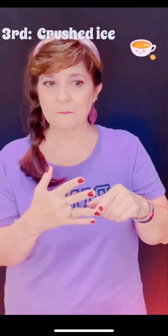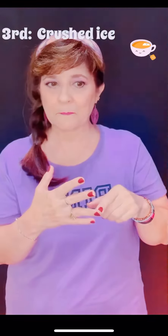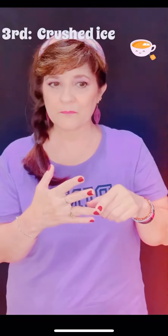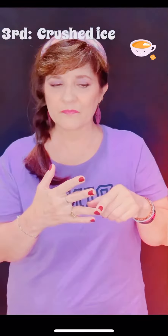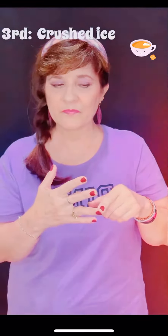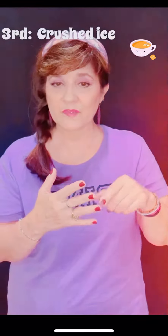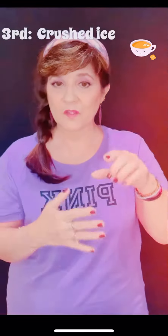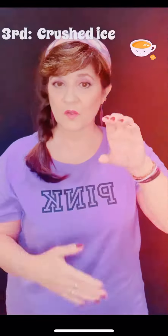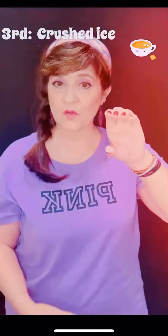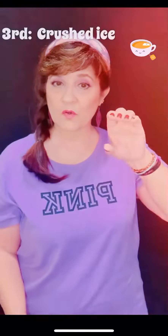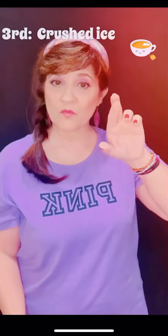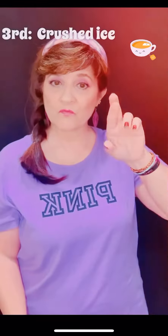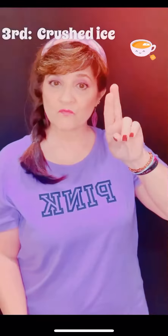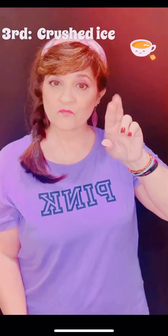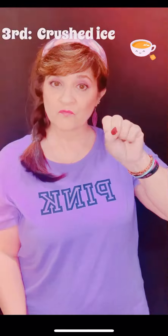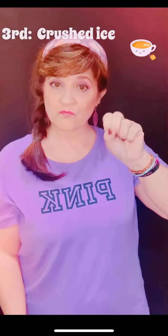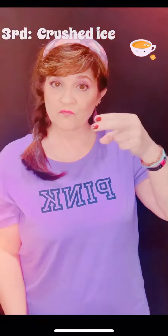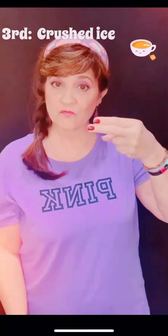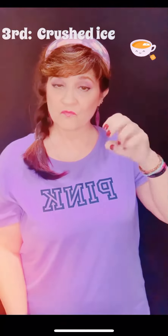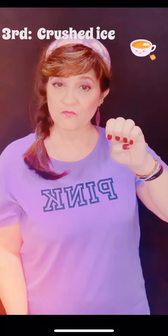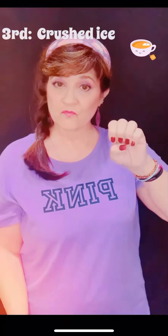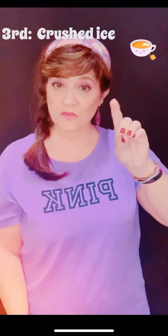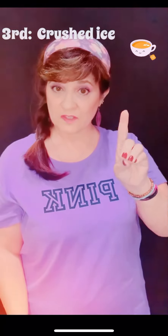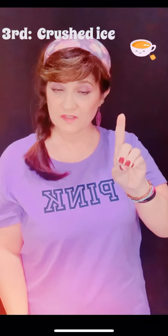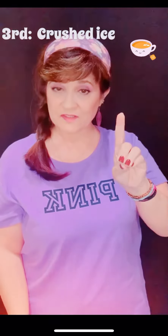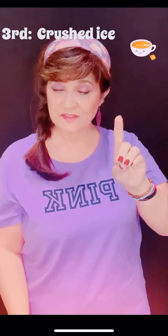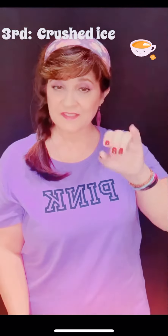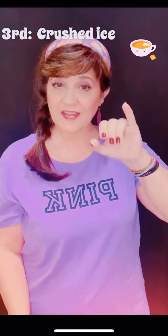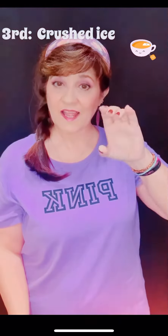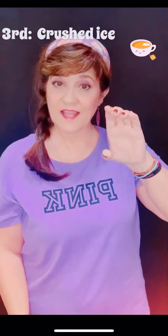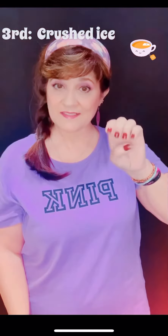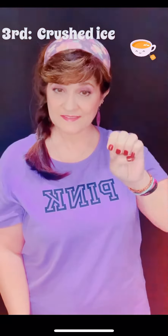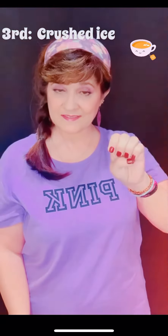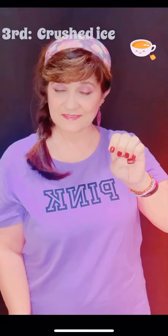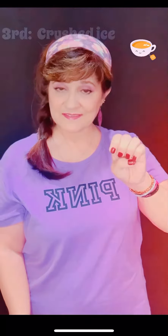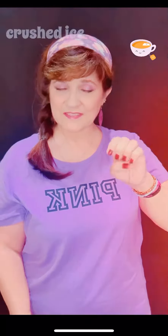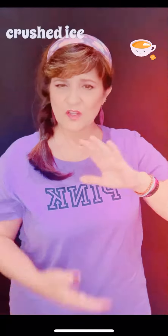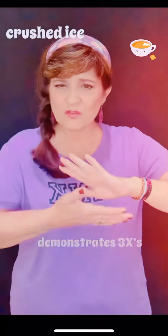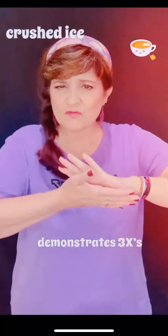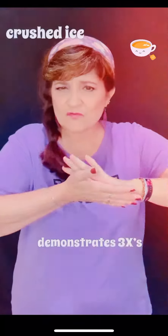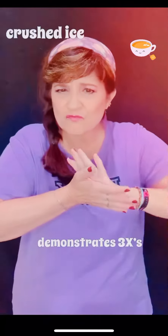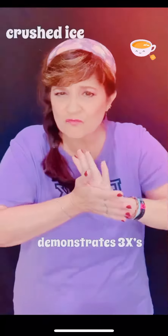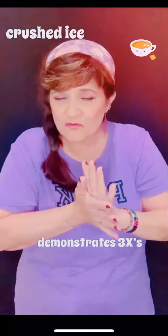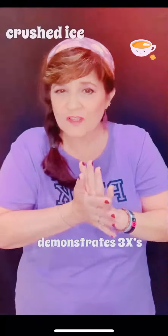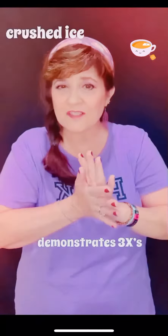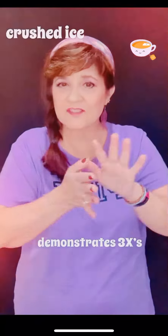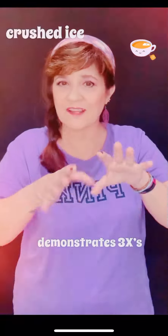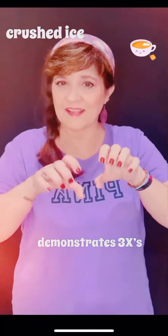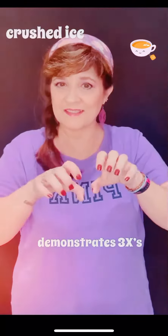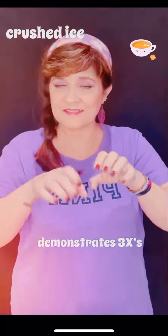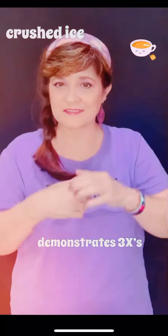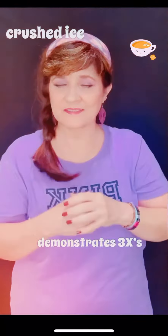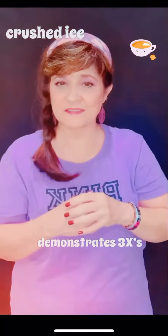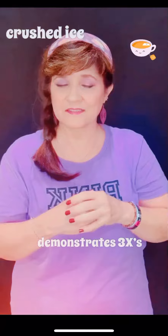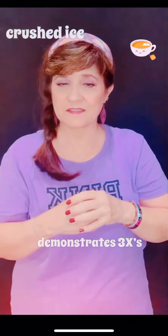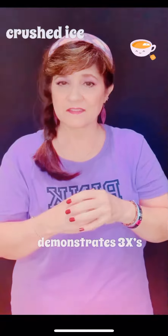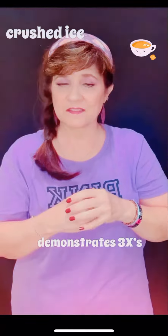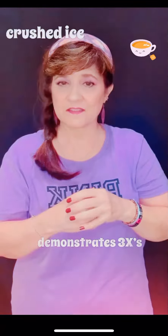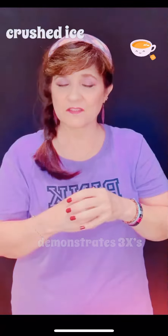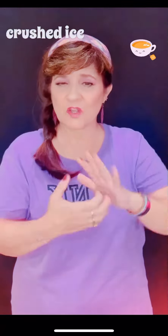truth And so I have to tell you what Oh, I'm gonna make it Let's have a cup